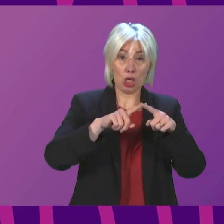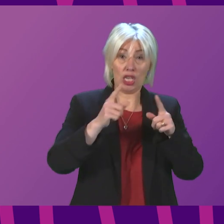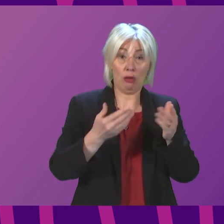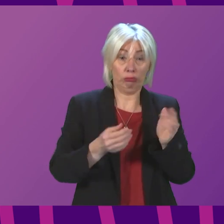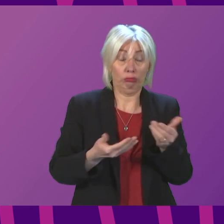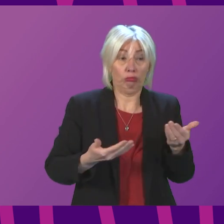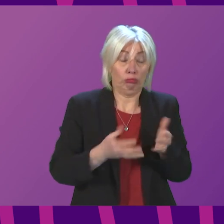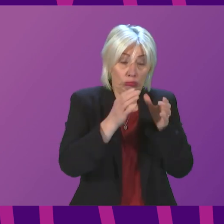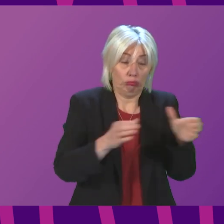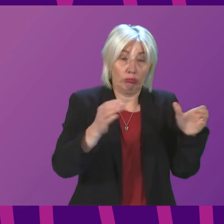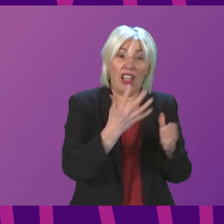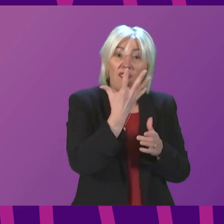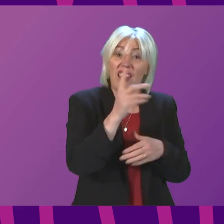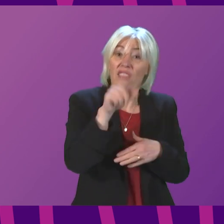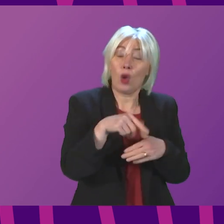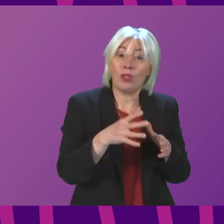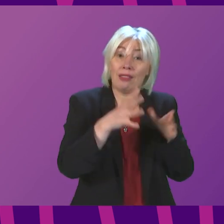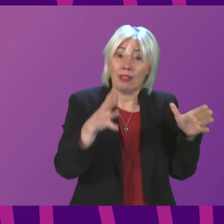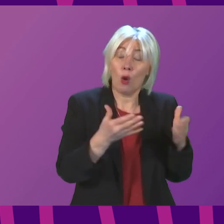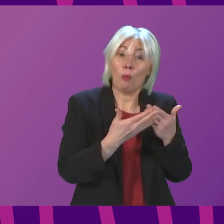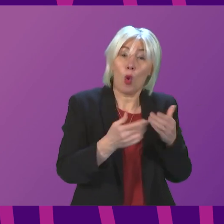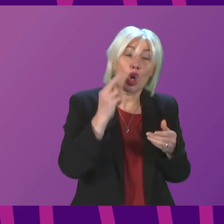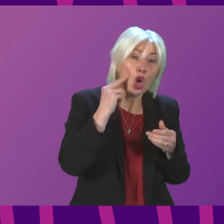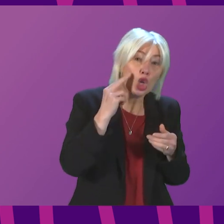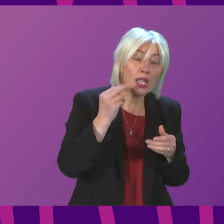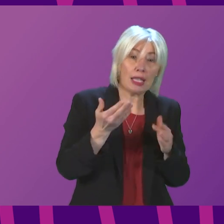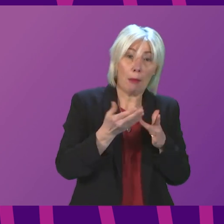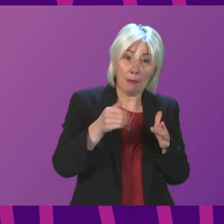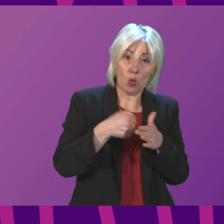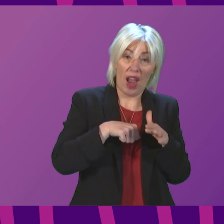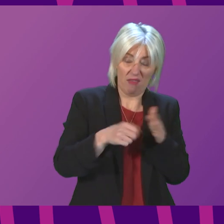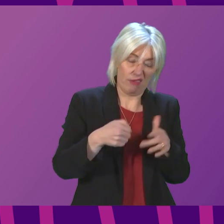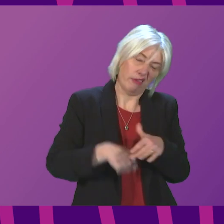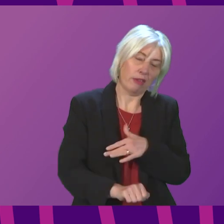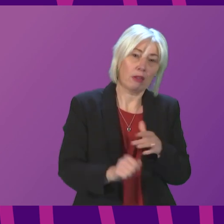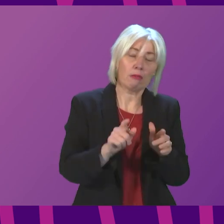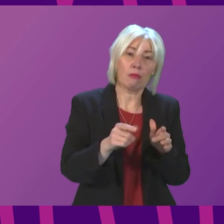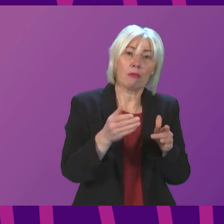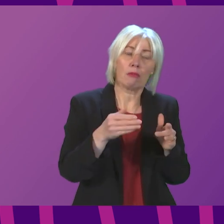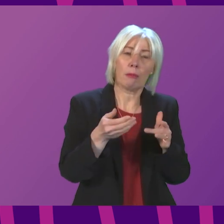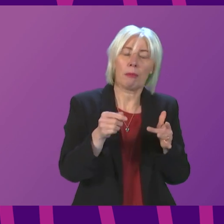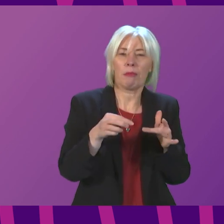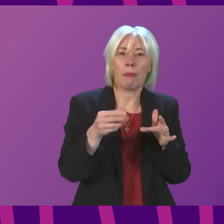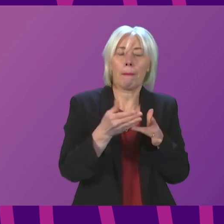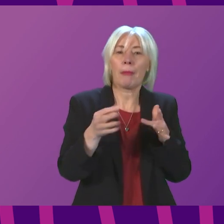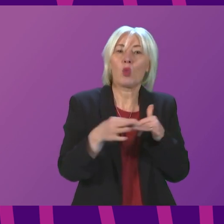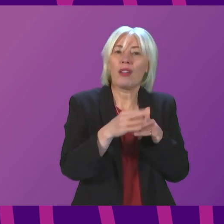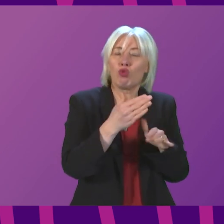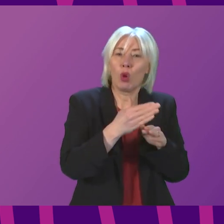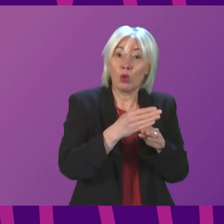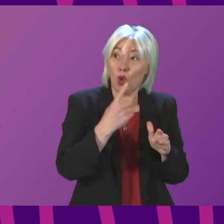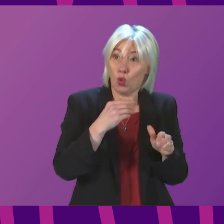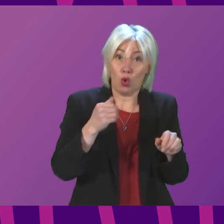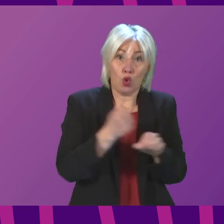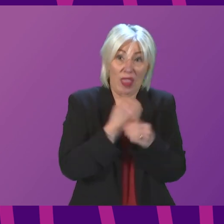5,000 extra nursing and midwifery posts. More than half of those are already filled. So we are taking action now to increase